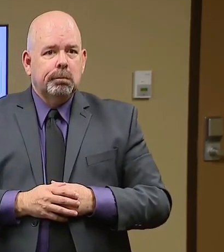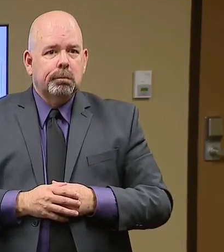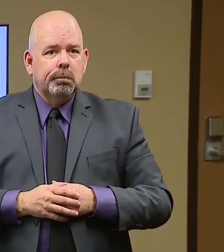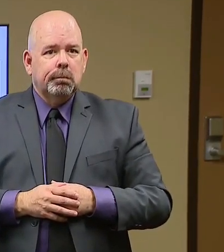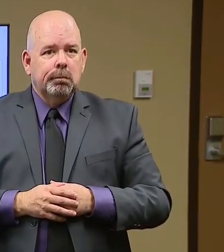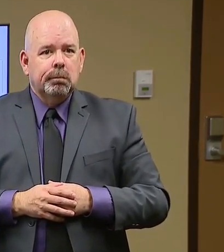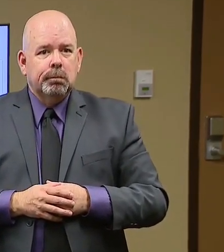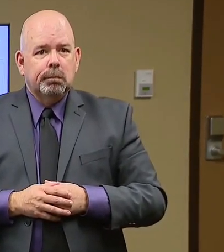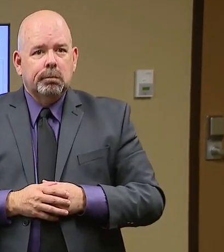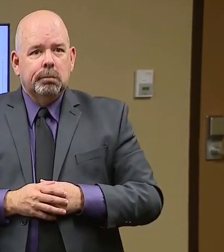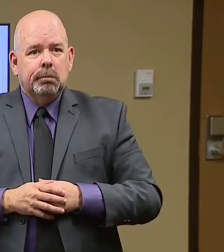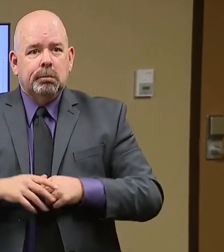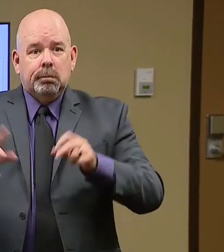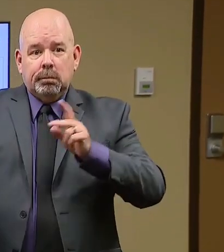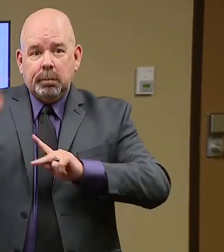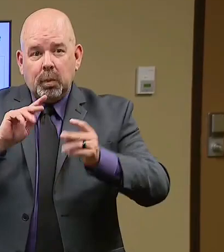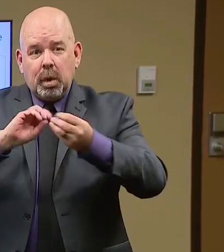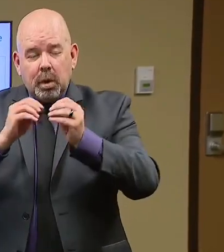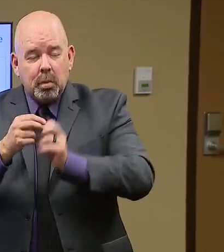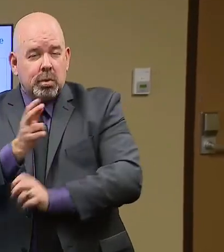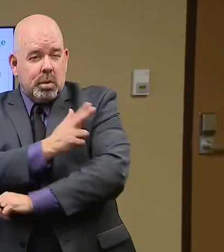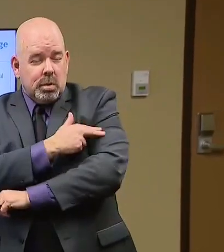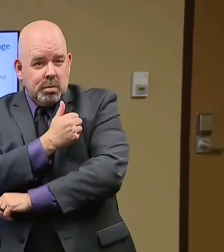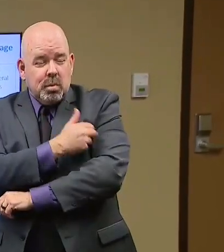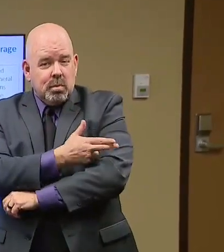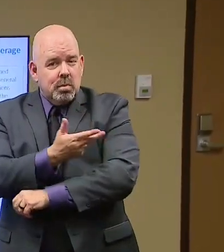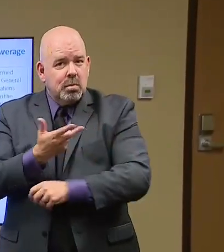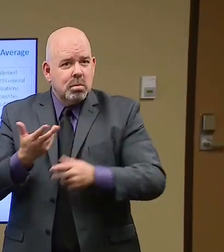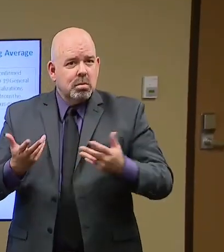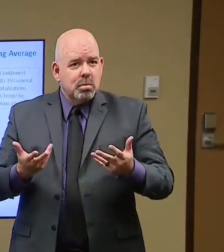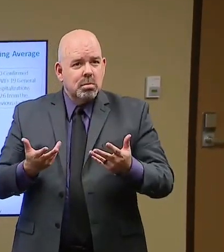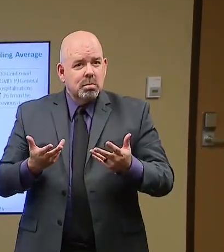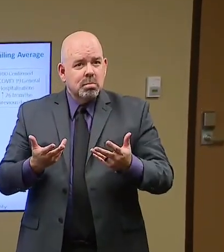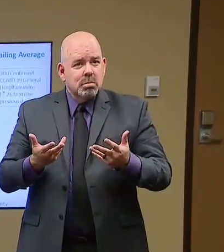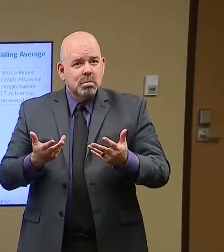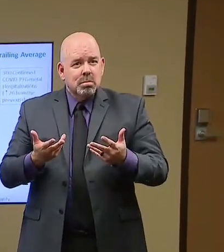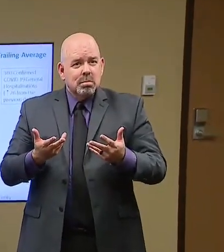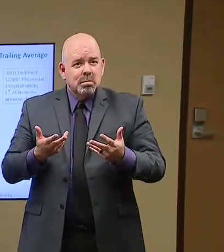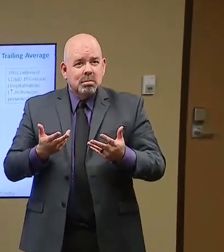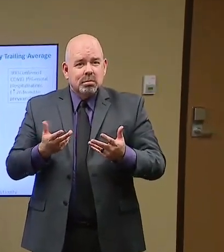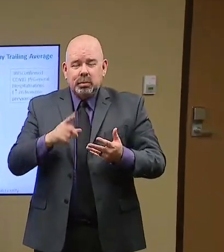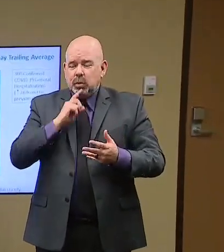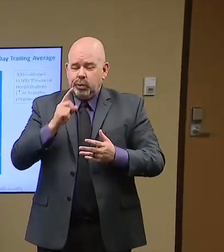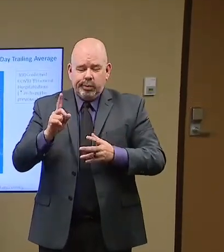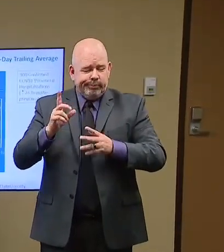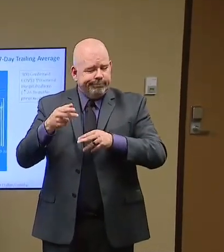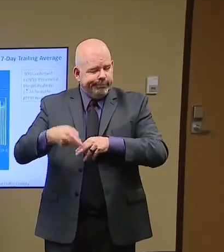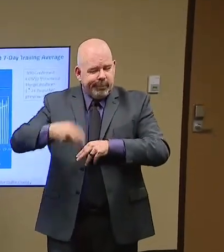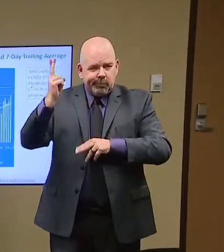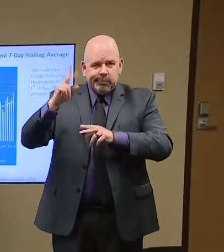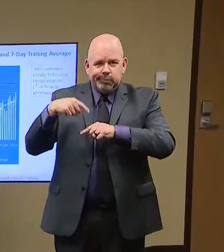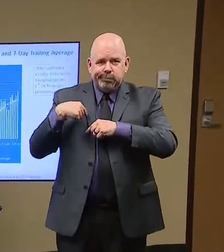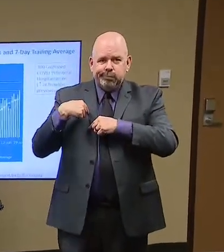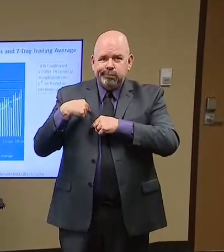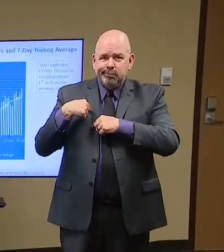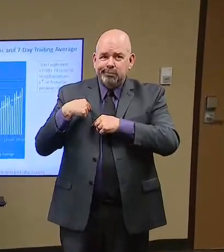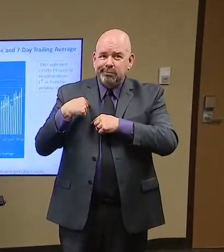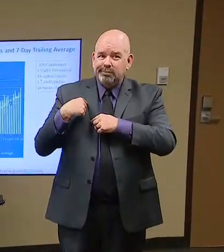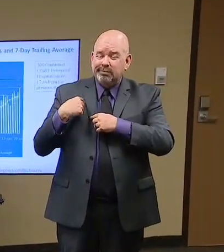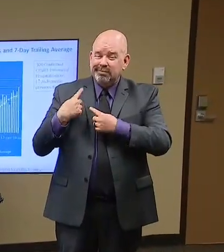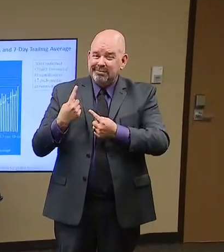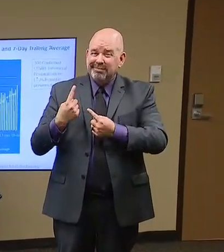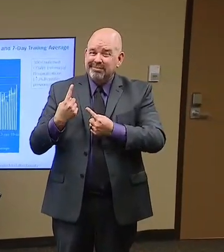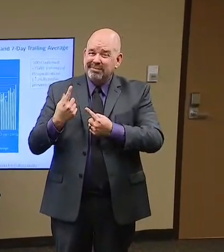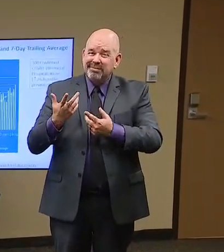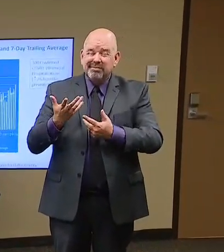And these, as you can see today, is reported the highest number of confirmed general hospitalizations that